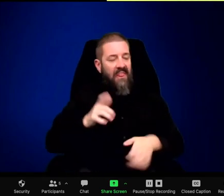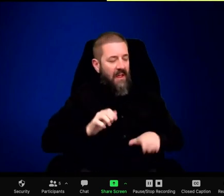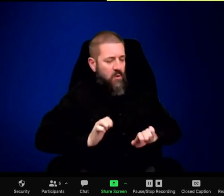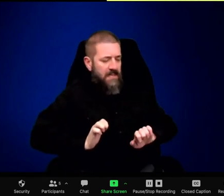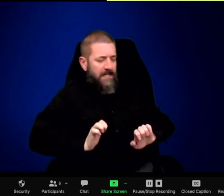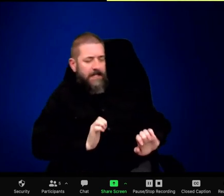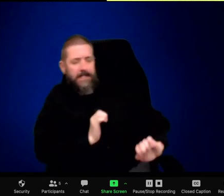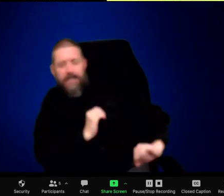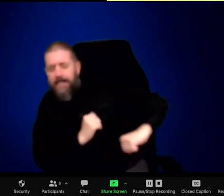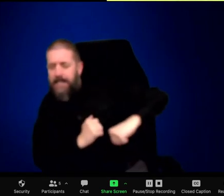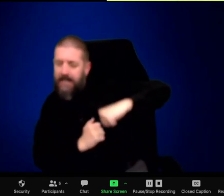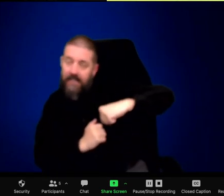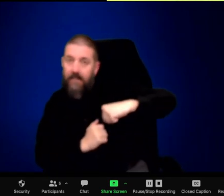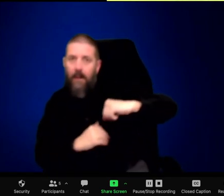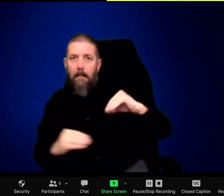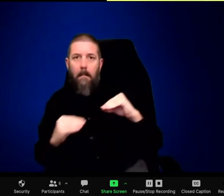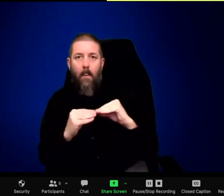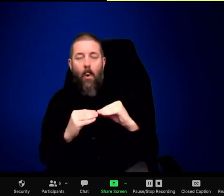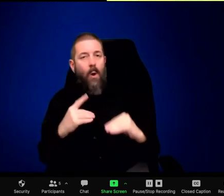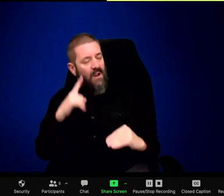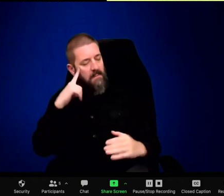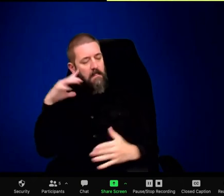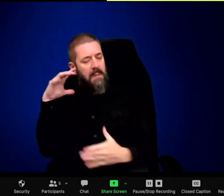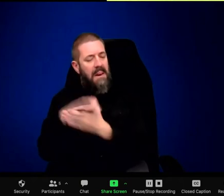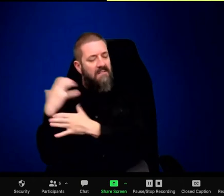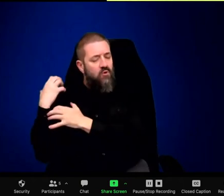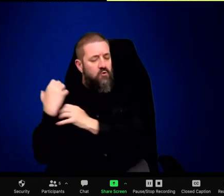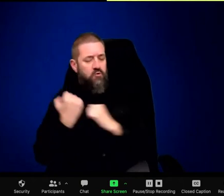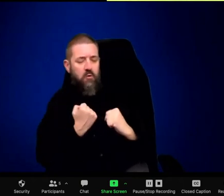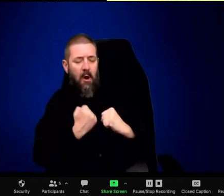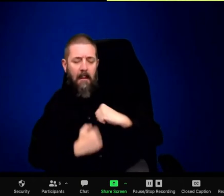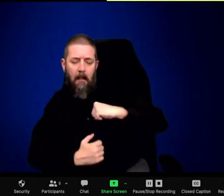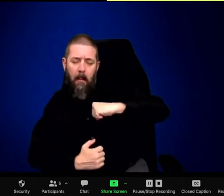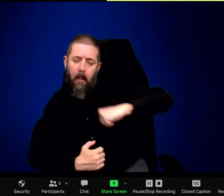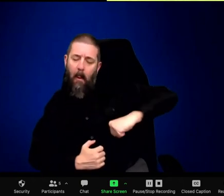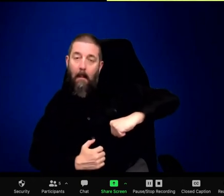Especially when false information is presented about wolves.